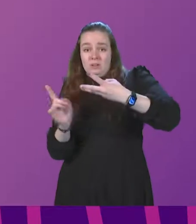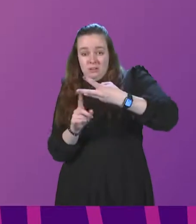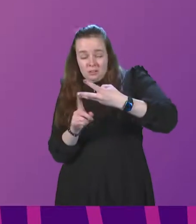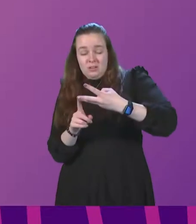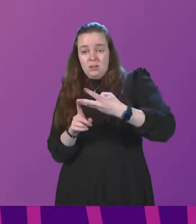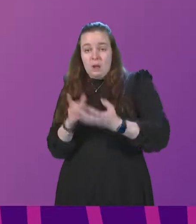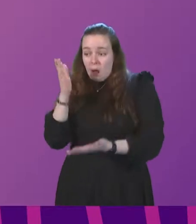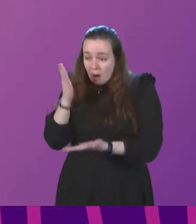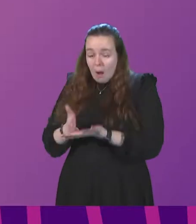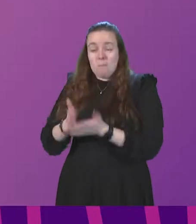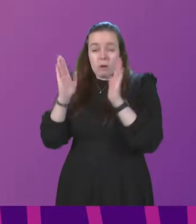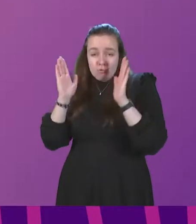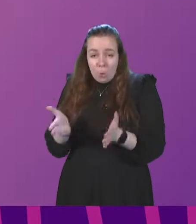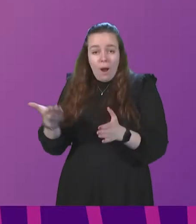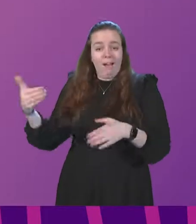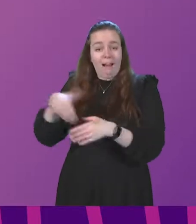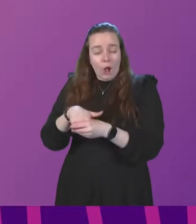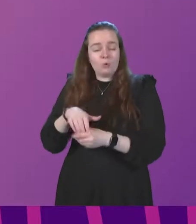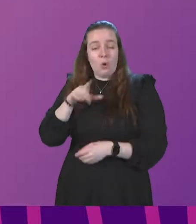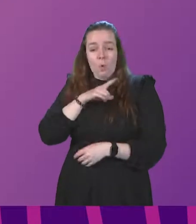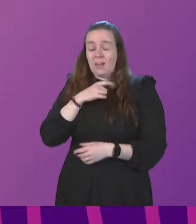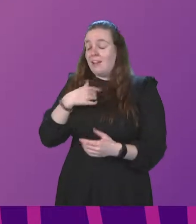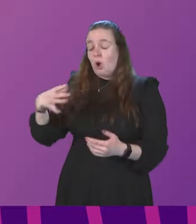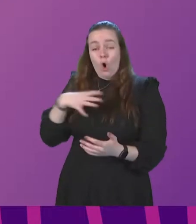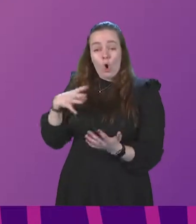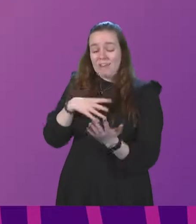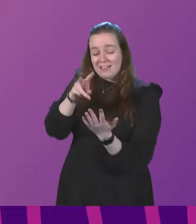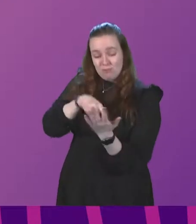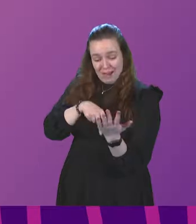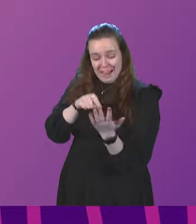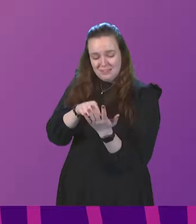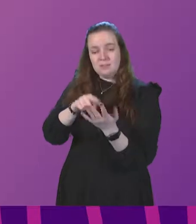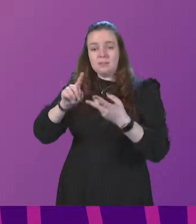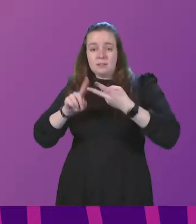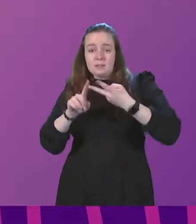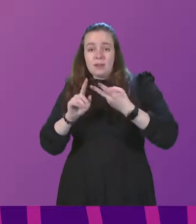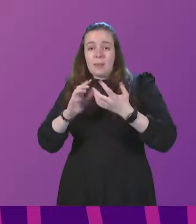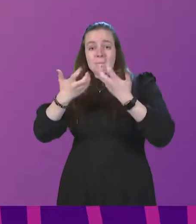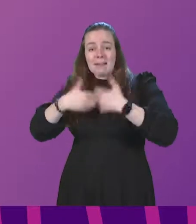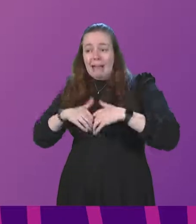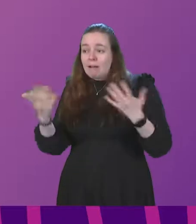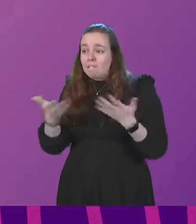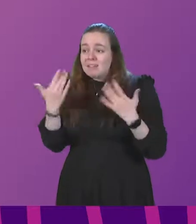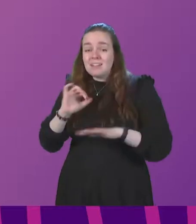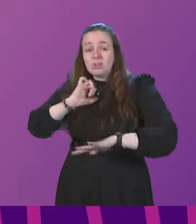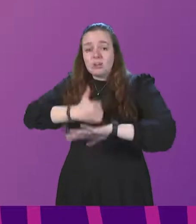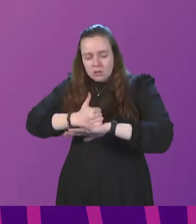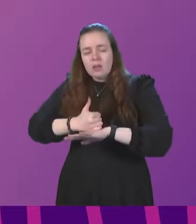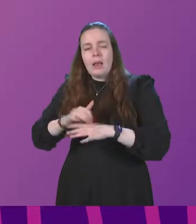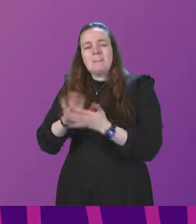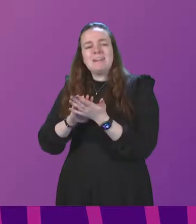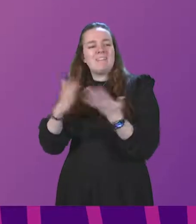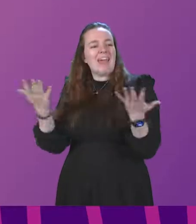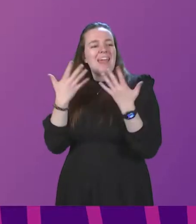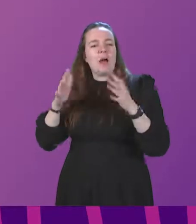absolutely required to be included because, as I've already read out, the installation of a mechanical ventilation can change the air pressure in a room,